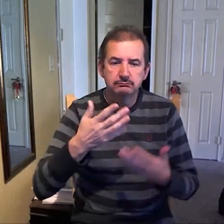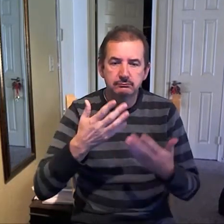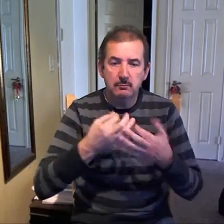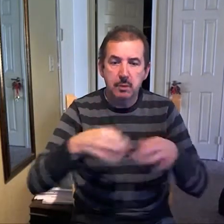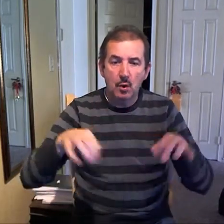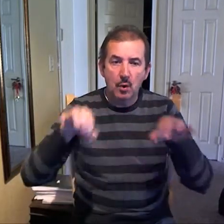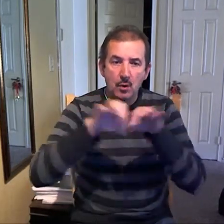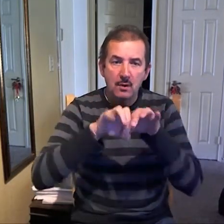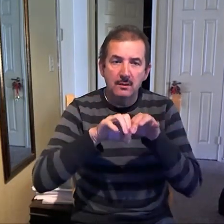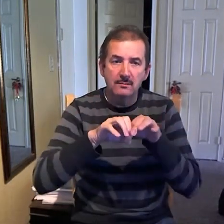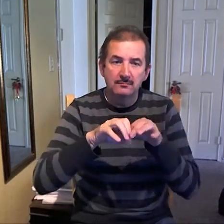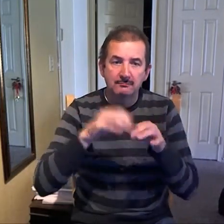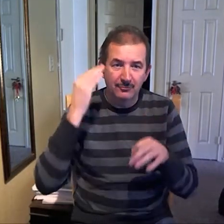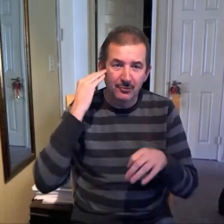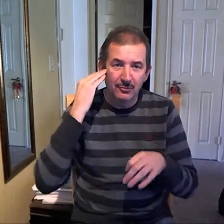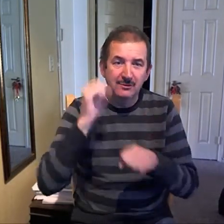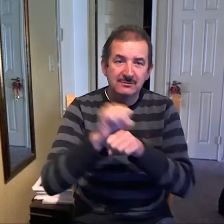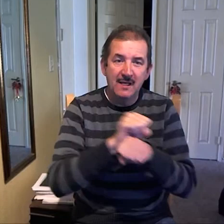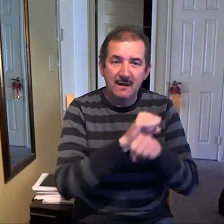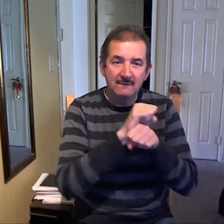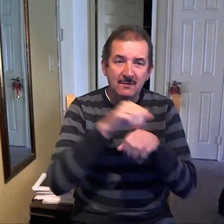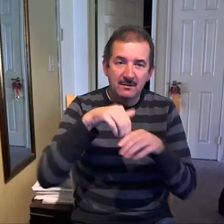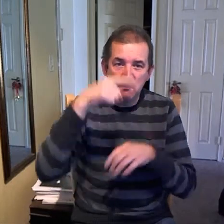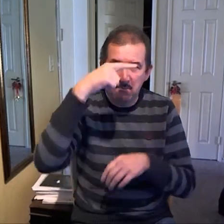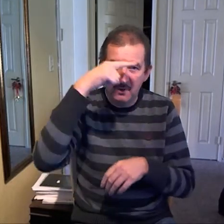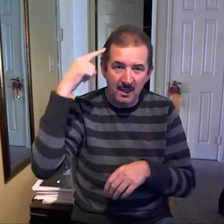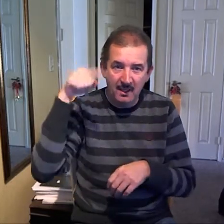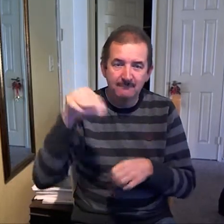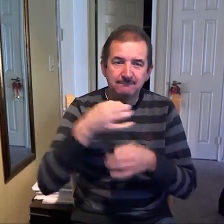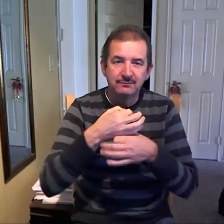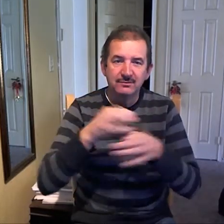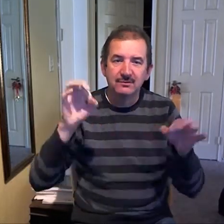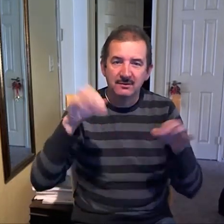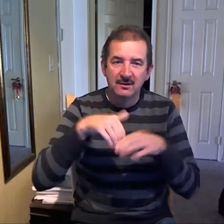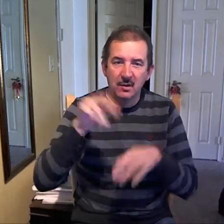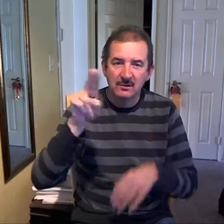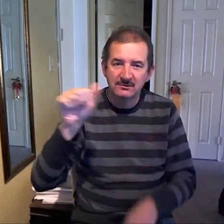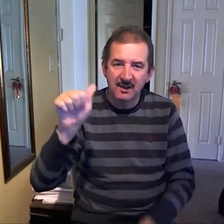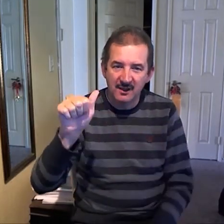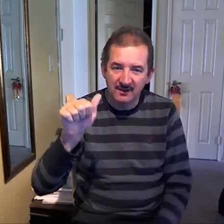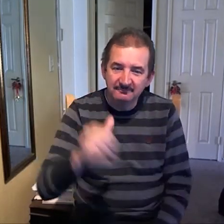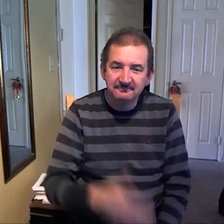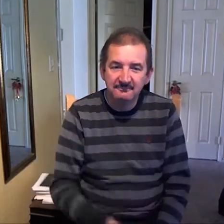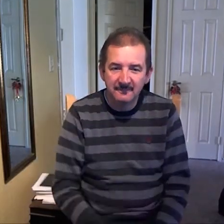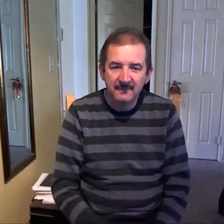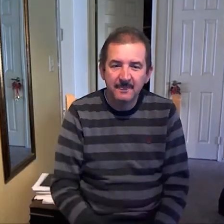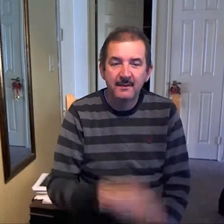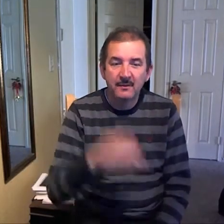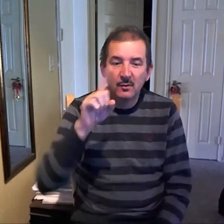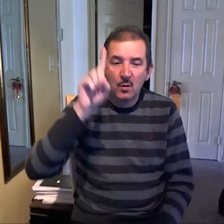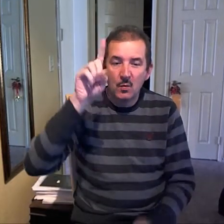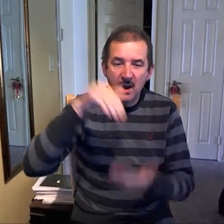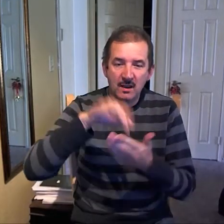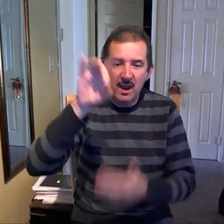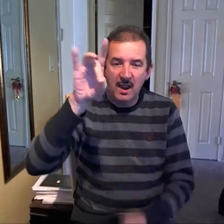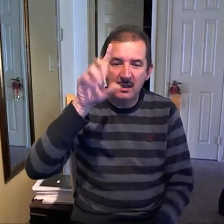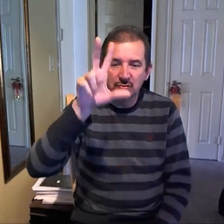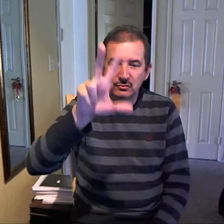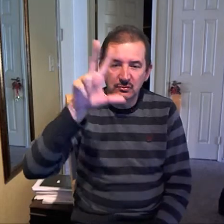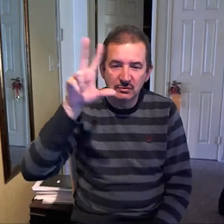Jordan, you look tired. I had to work last night, and then I went to the library. Did you ever stop? I did